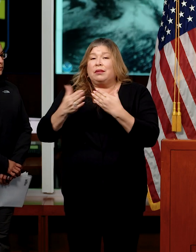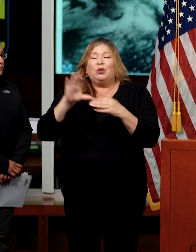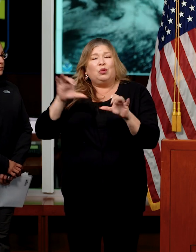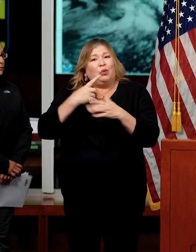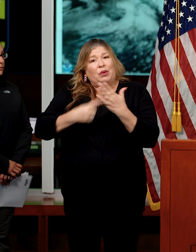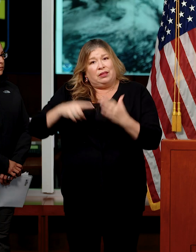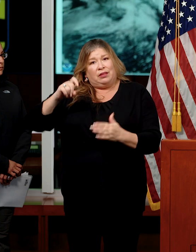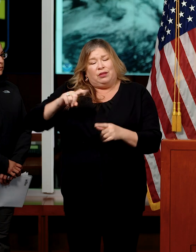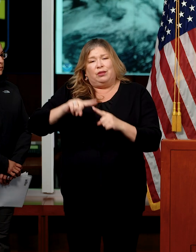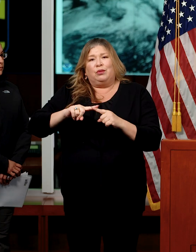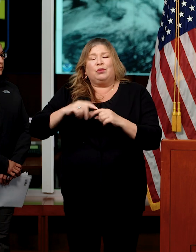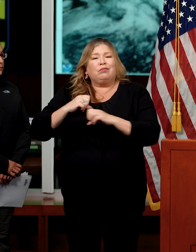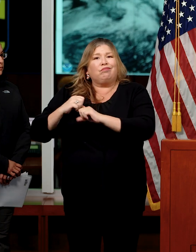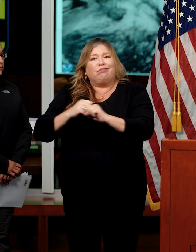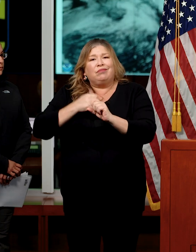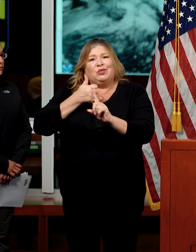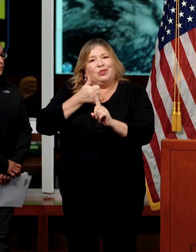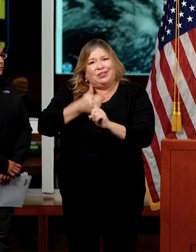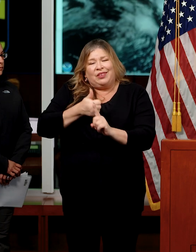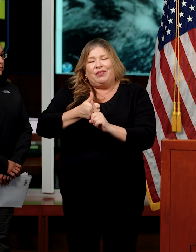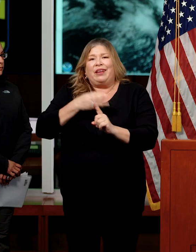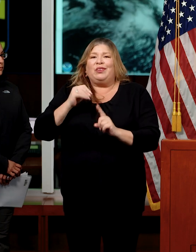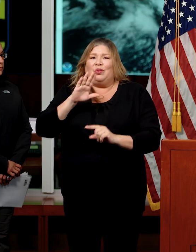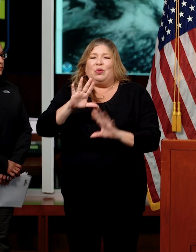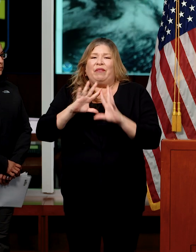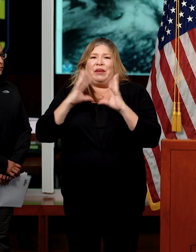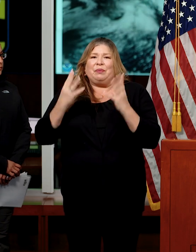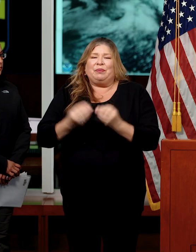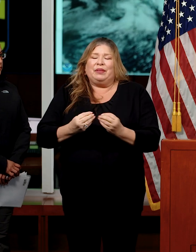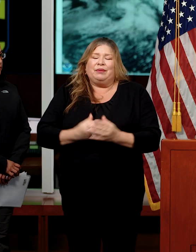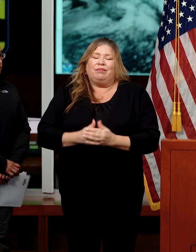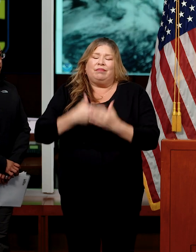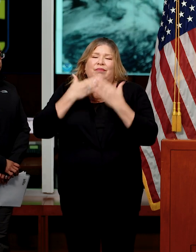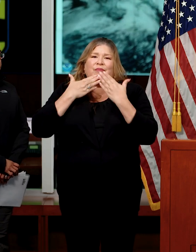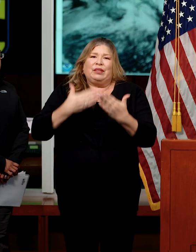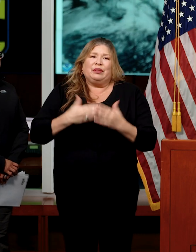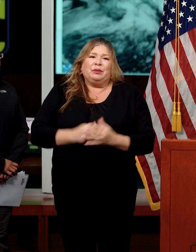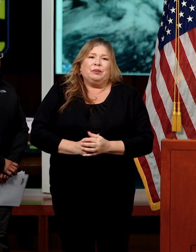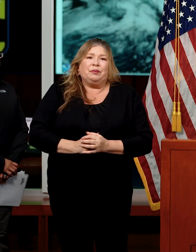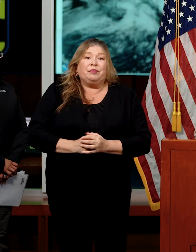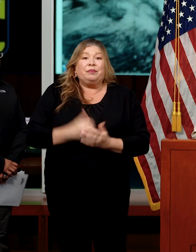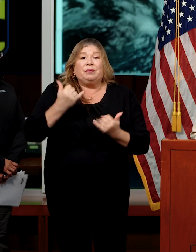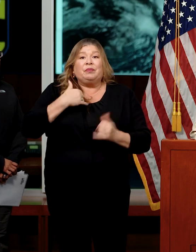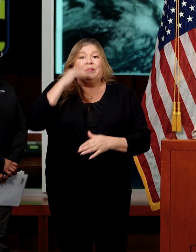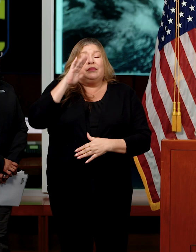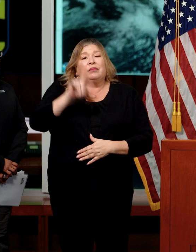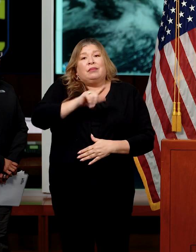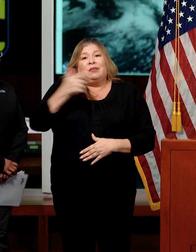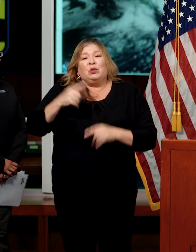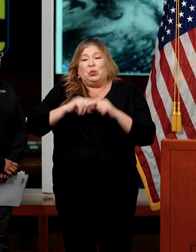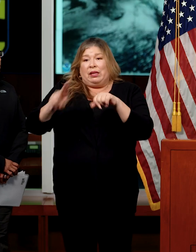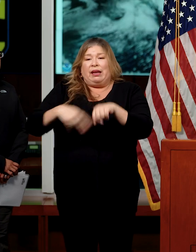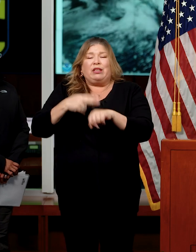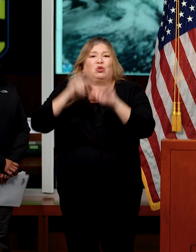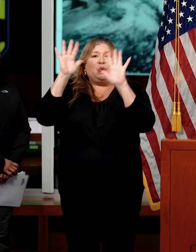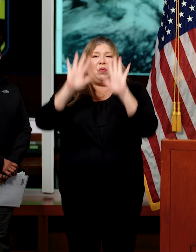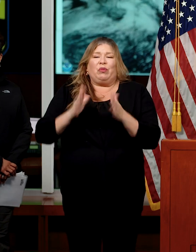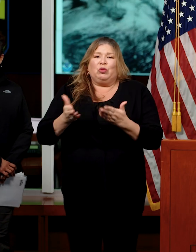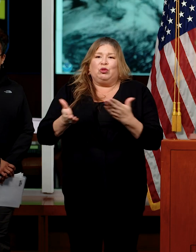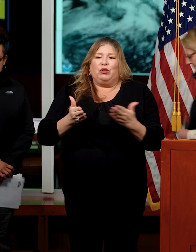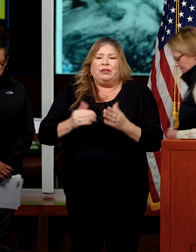make sure that you are taking the appropriate actions to protect yourself and your families. Thank you. I think I am turning it over to the National Weather Service.